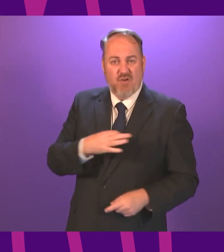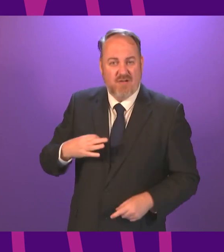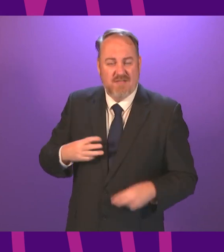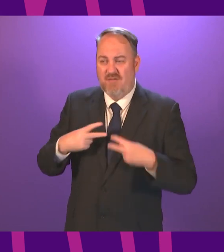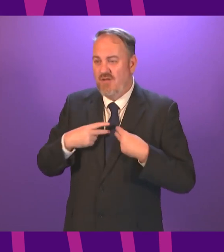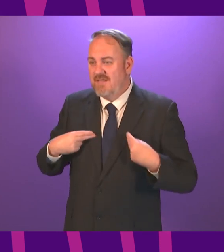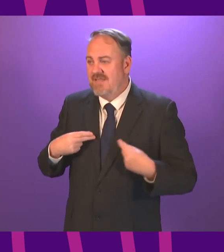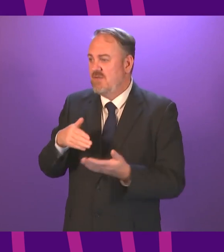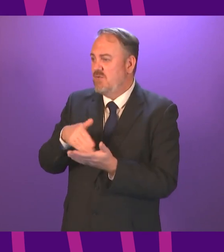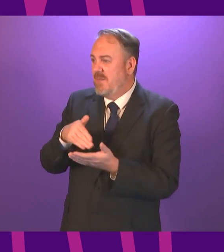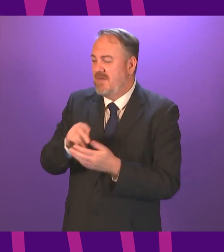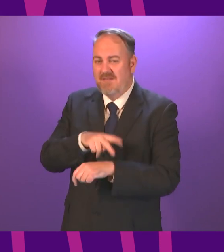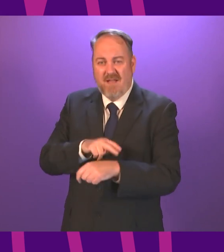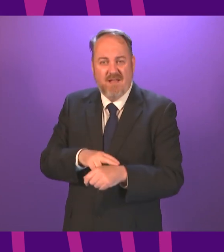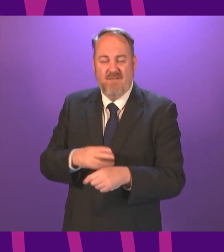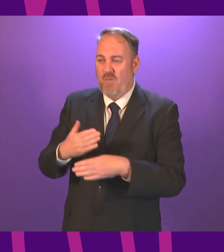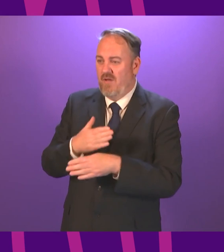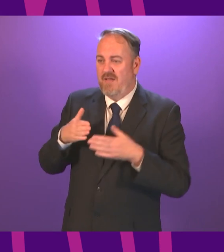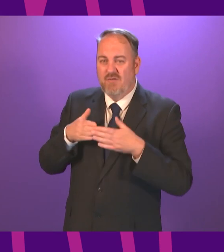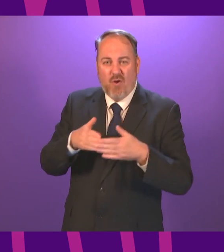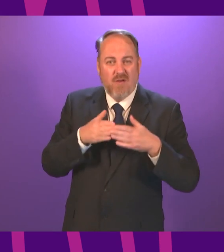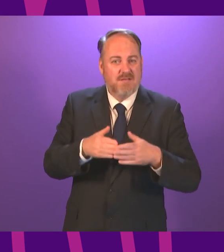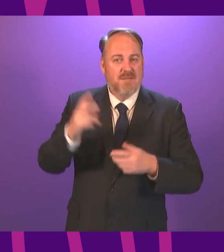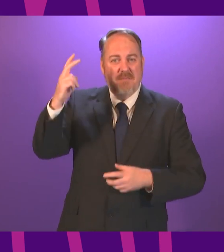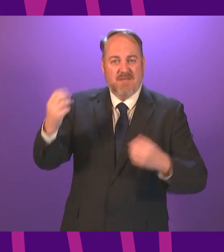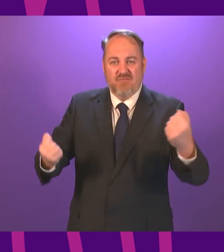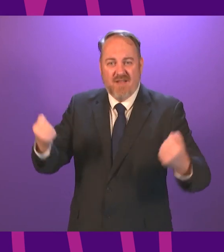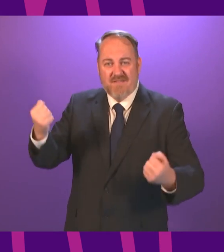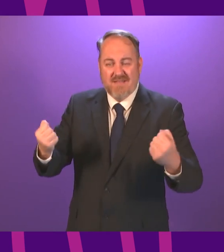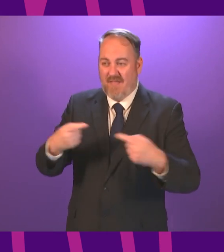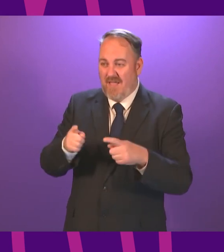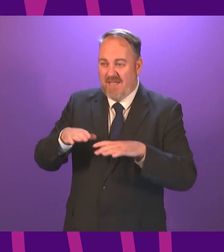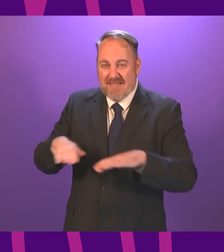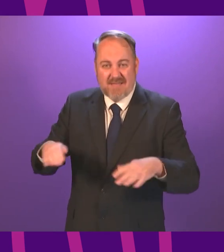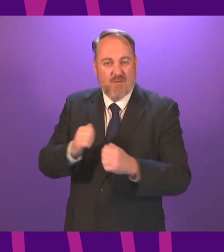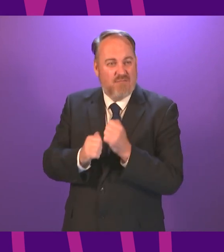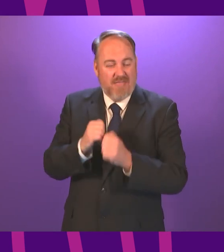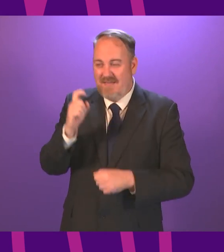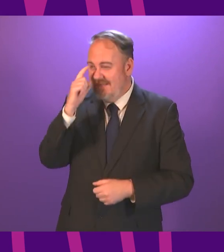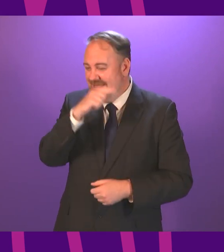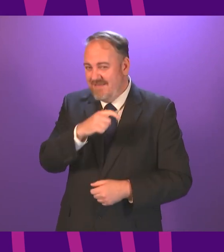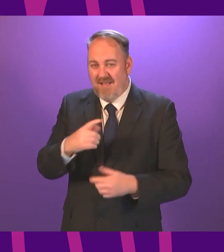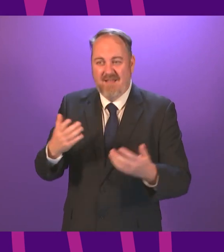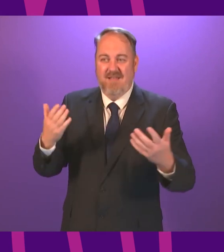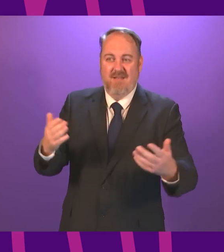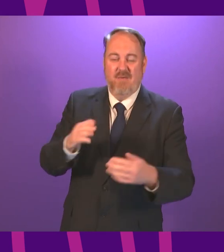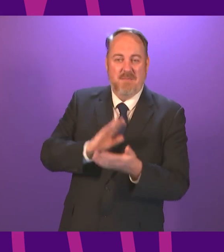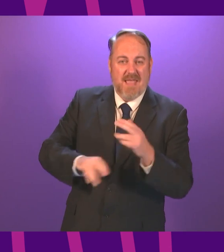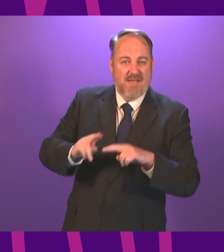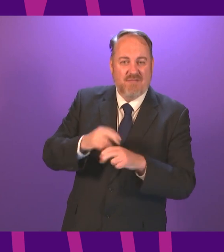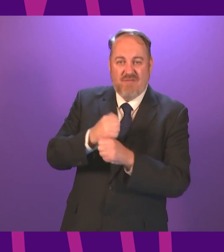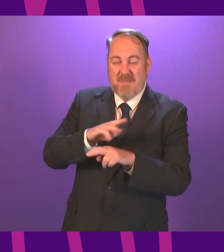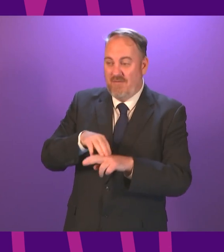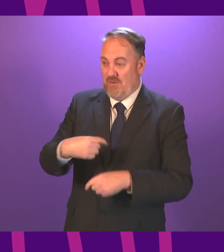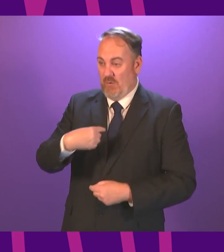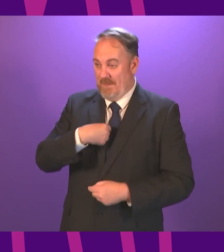supermarket staff they are dock workers and teachers and bus drivers they are your kids your brother your sisters your parents your grandparents